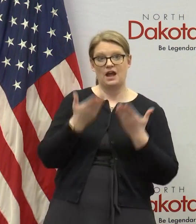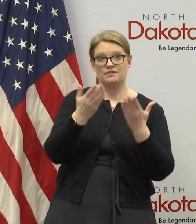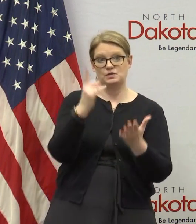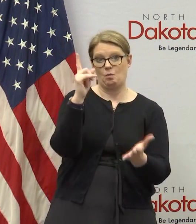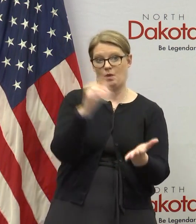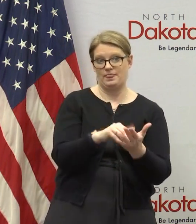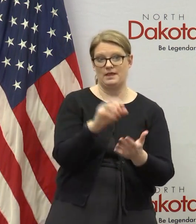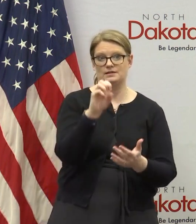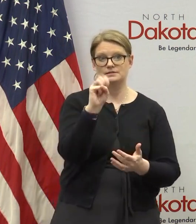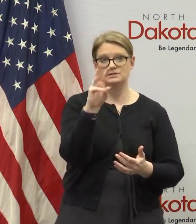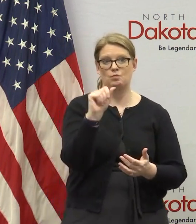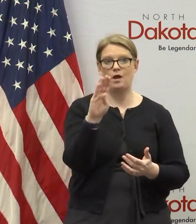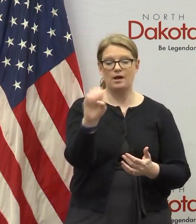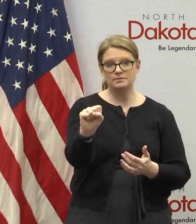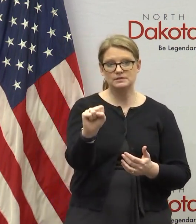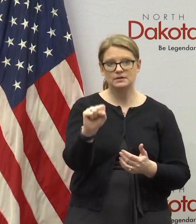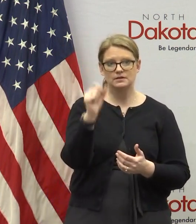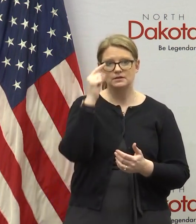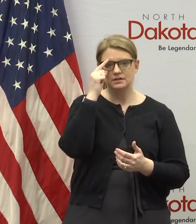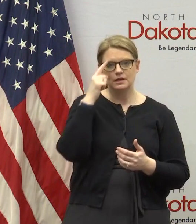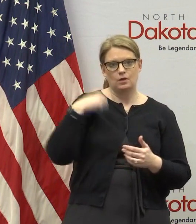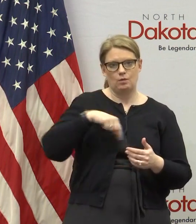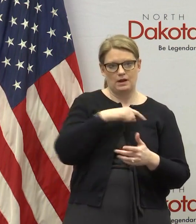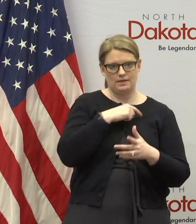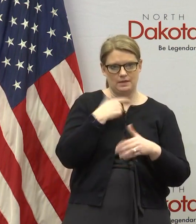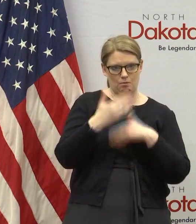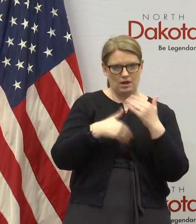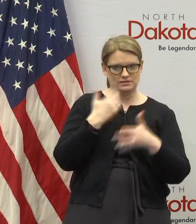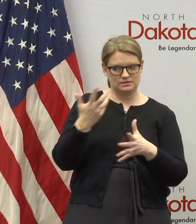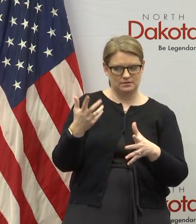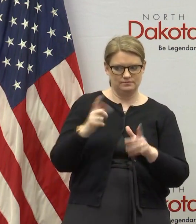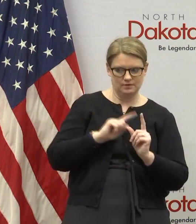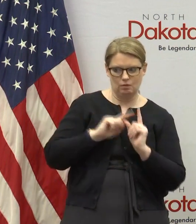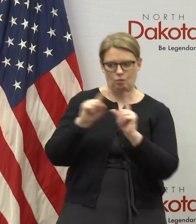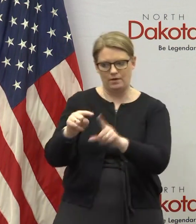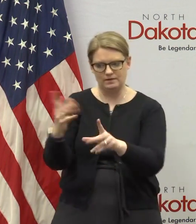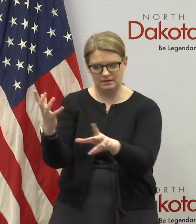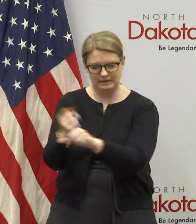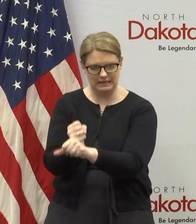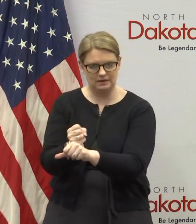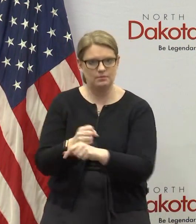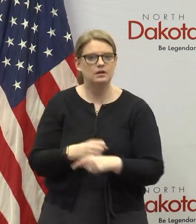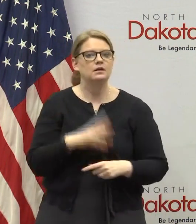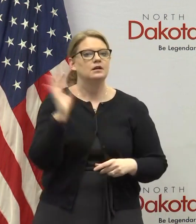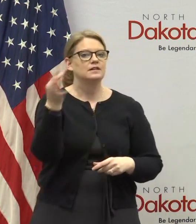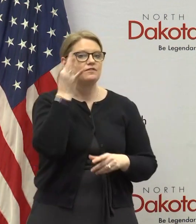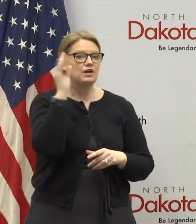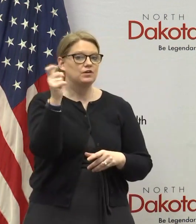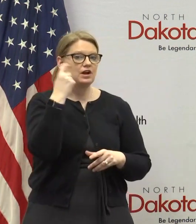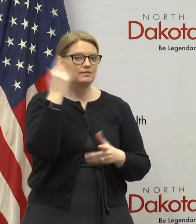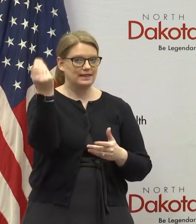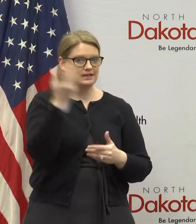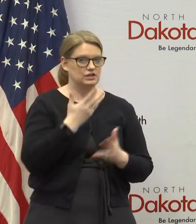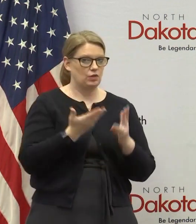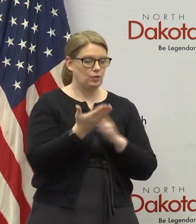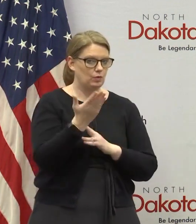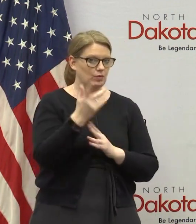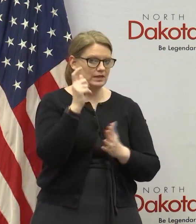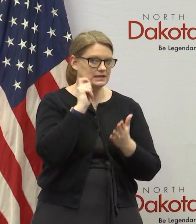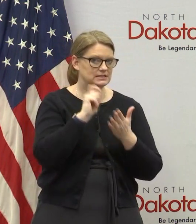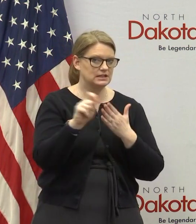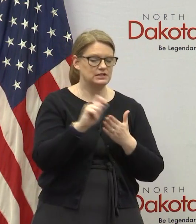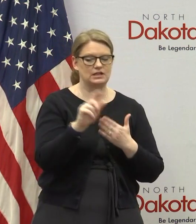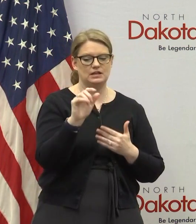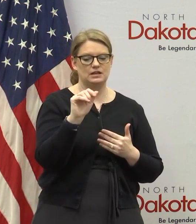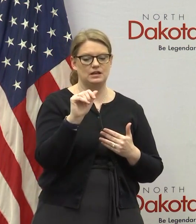thousand swabs and they're um we're in the process of picking them up right now in addition the federal government has let us know through the secretary alex